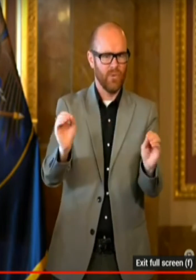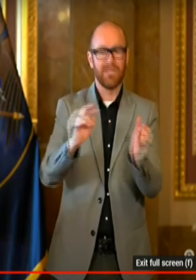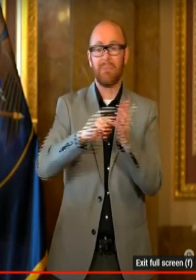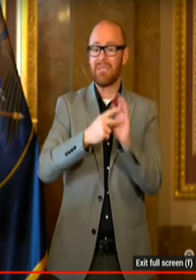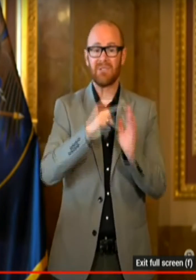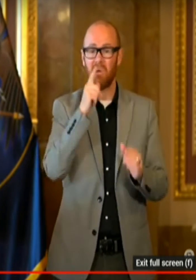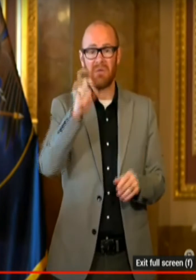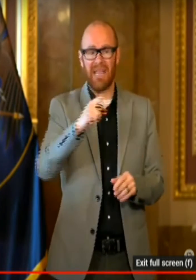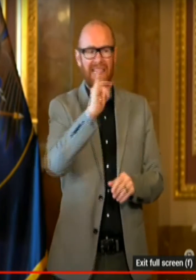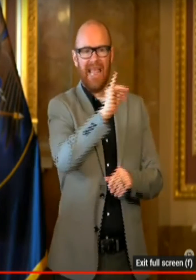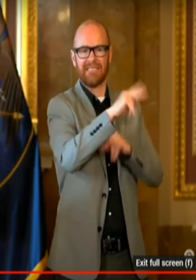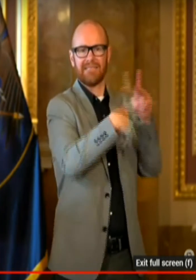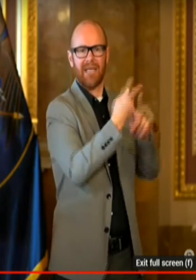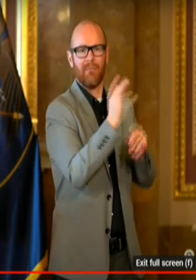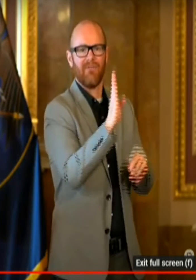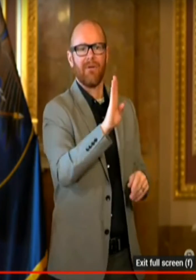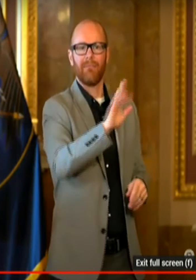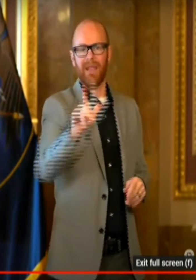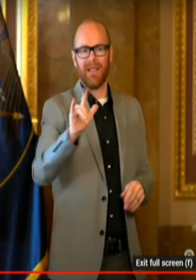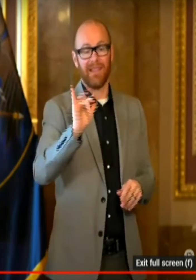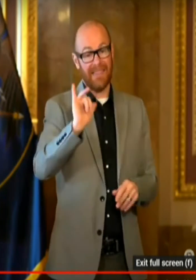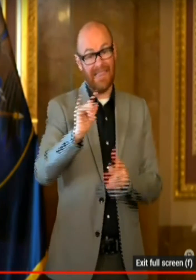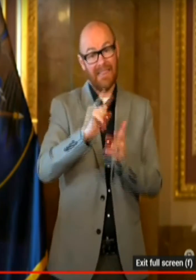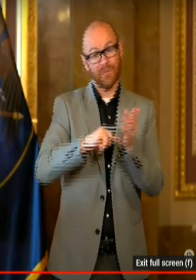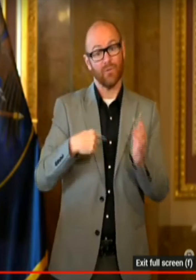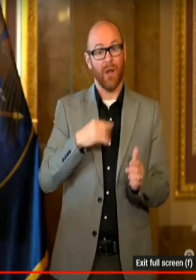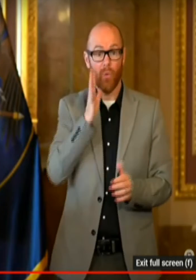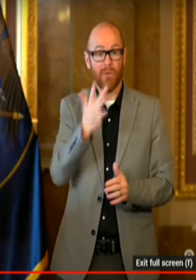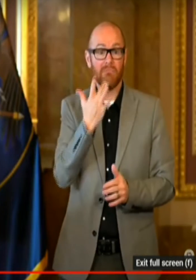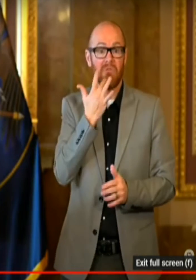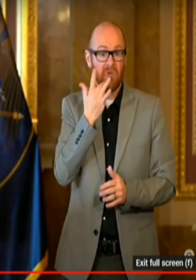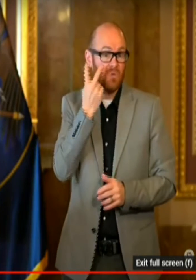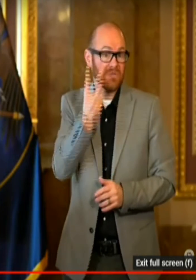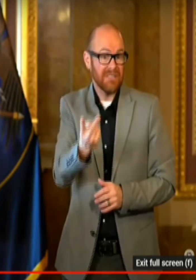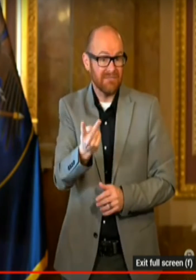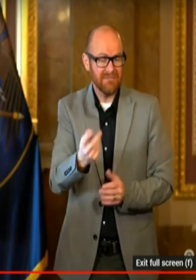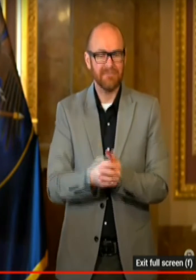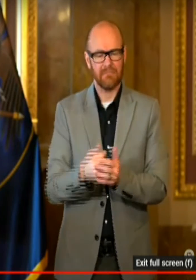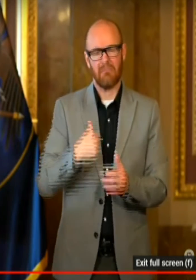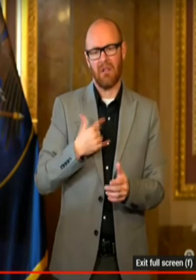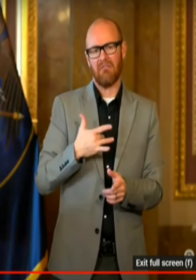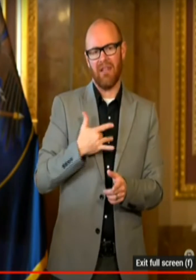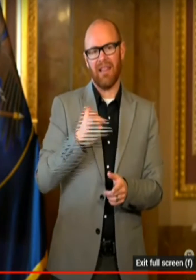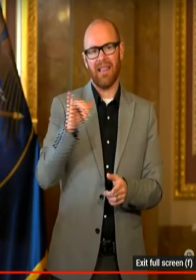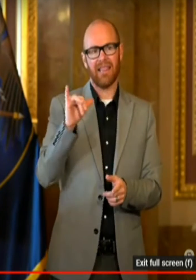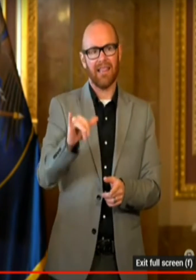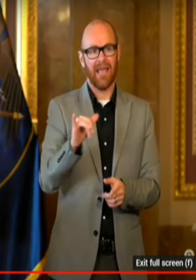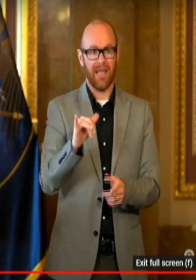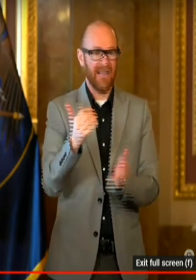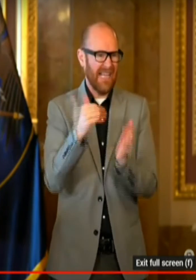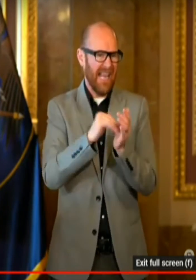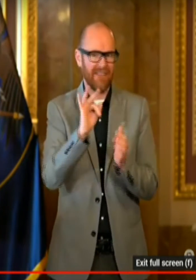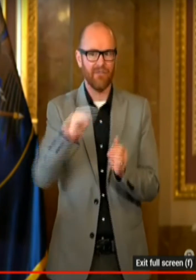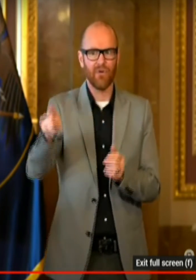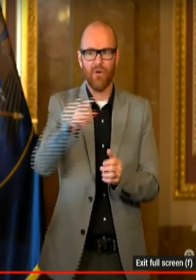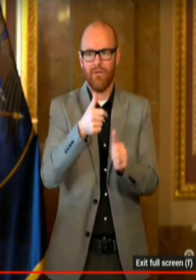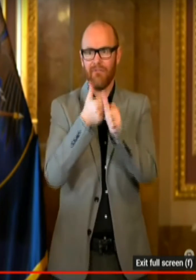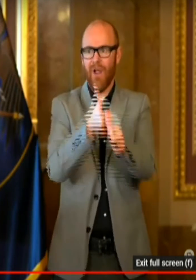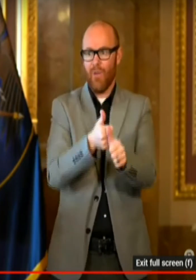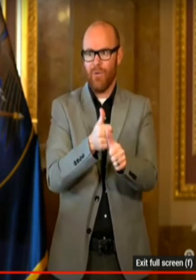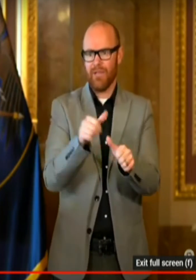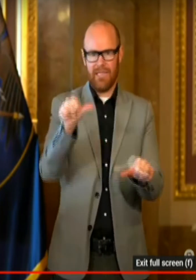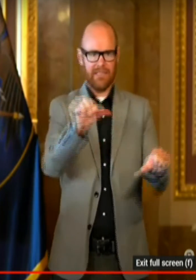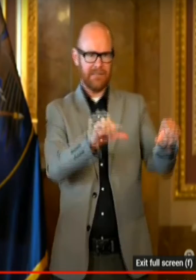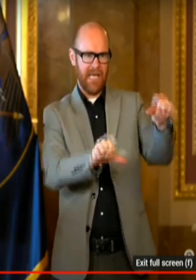for this type of bill. That's what I would prefer to see. And I think that's, again, if you're following the science, as we